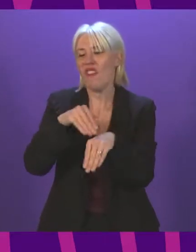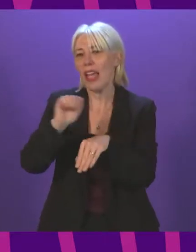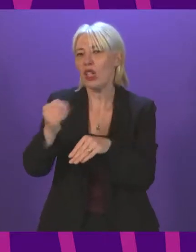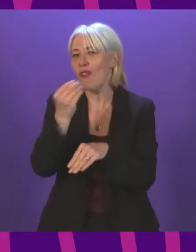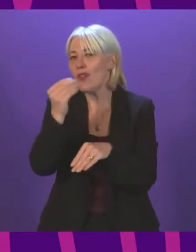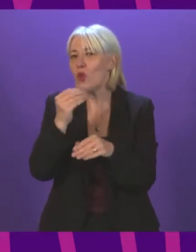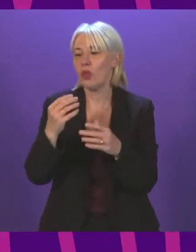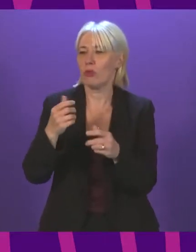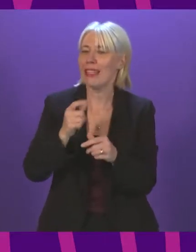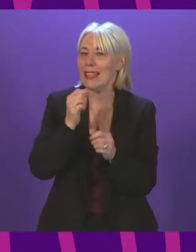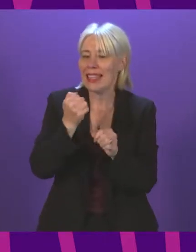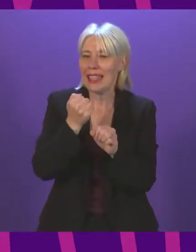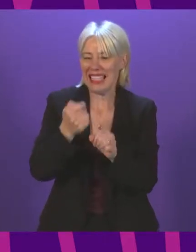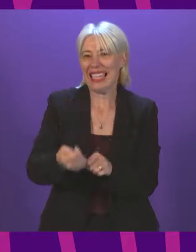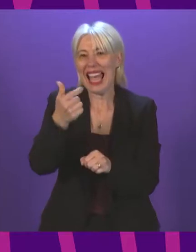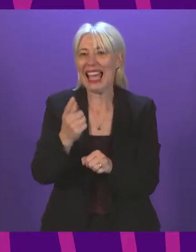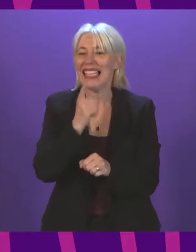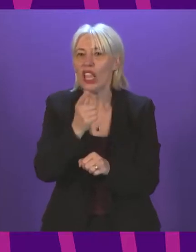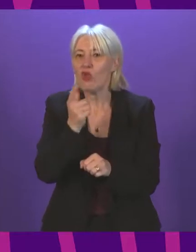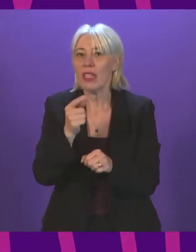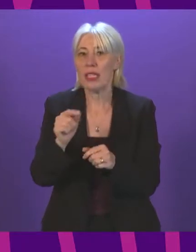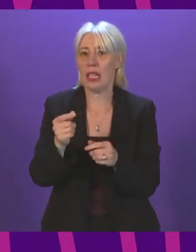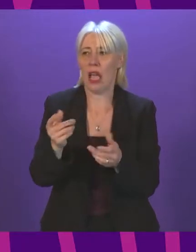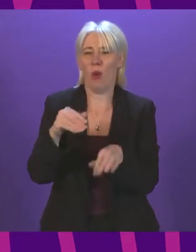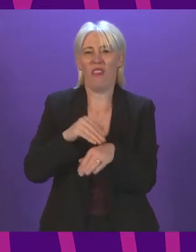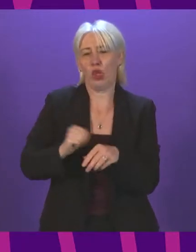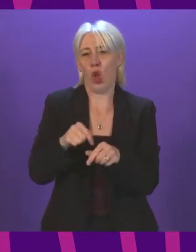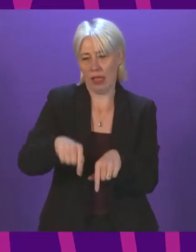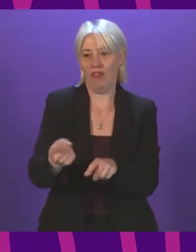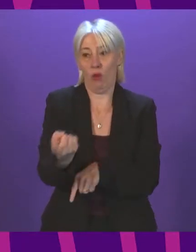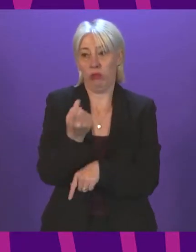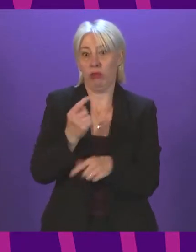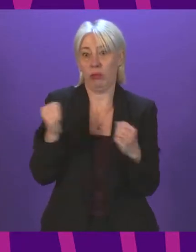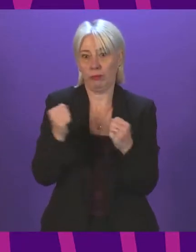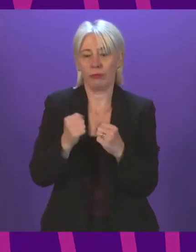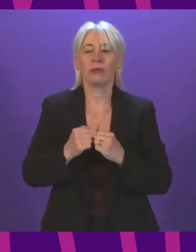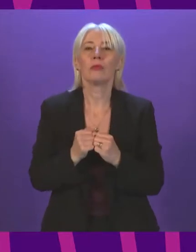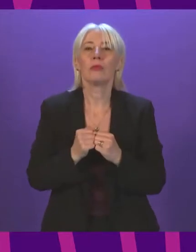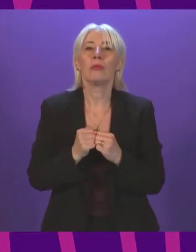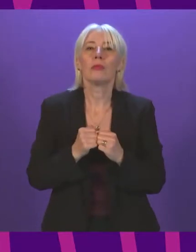in Scotland, particularly ahead of winter. Cabinet Secretary, Mary Goujon.